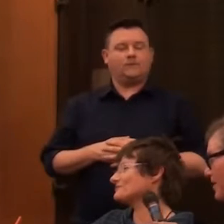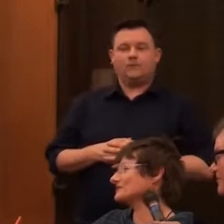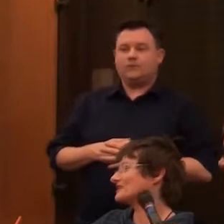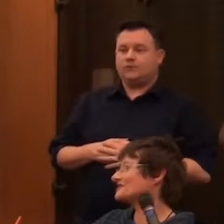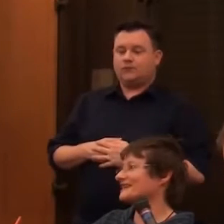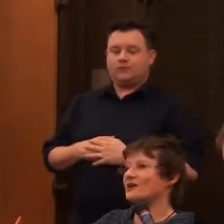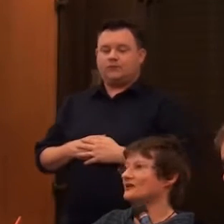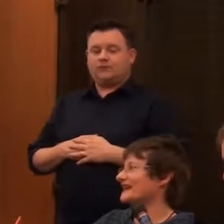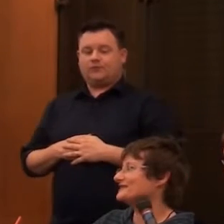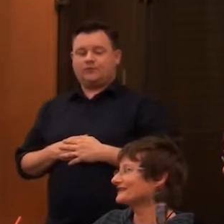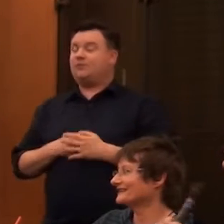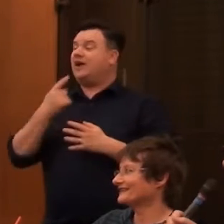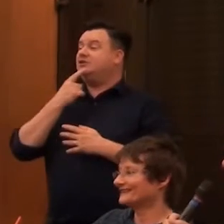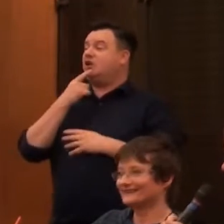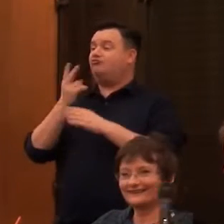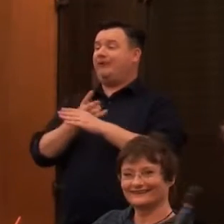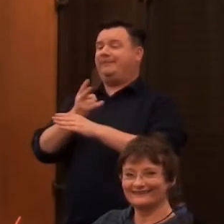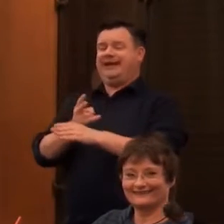Shall I say that all again?